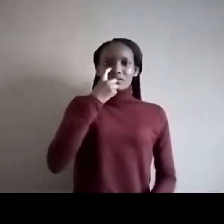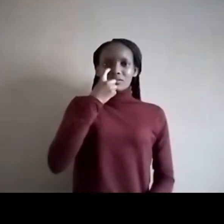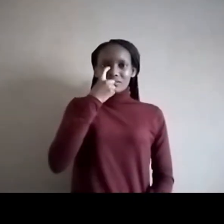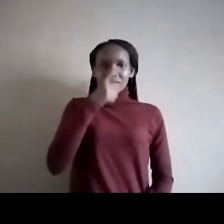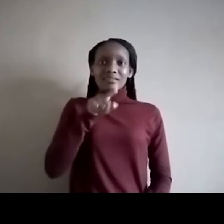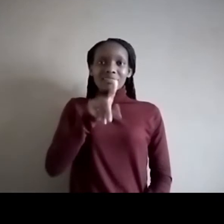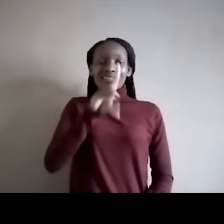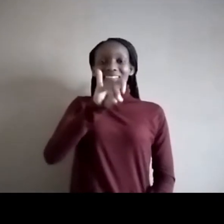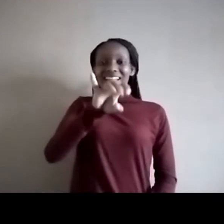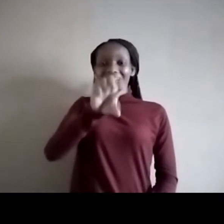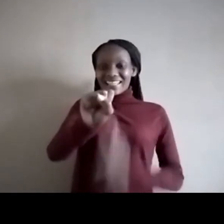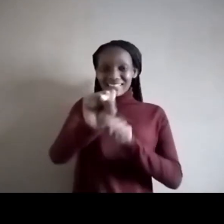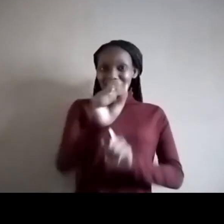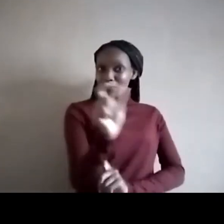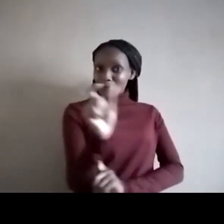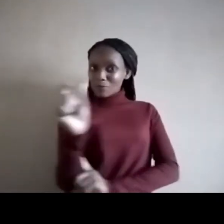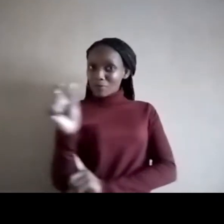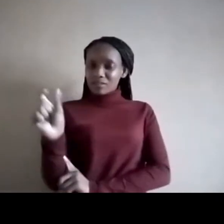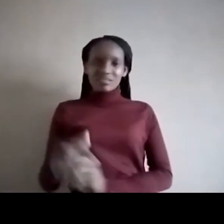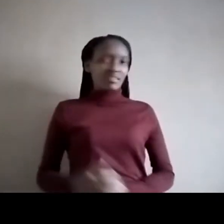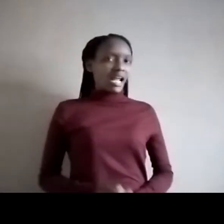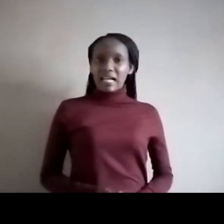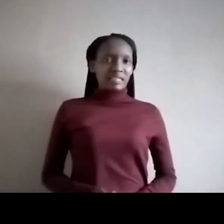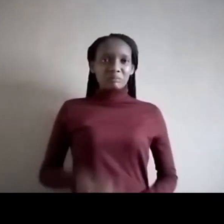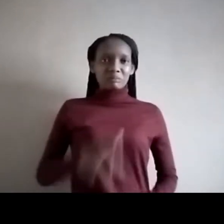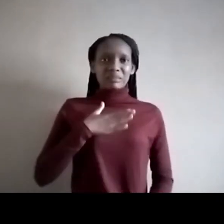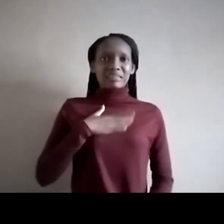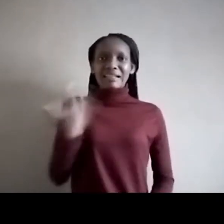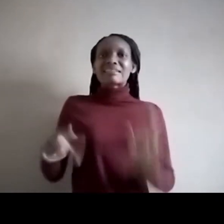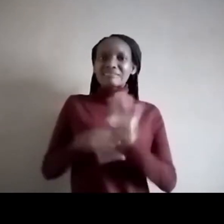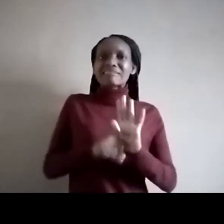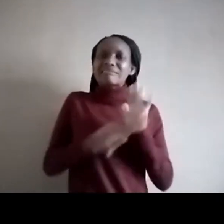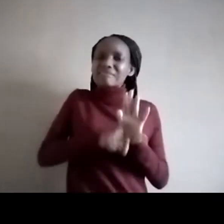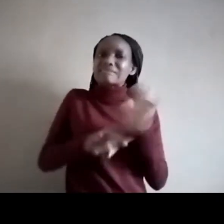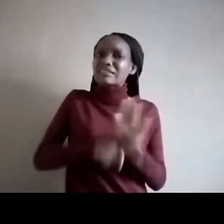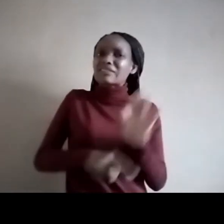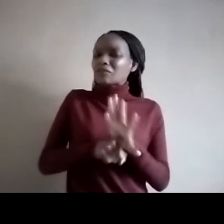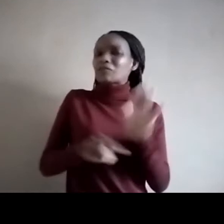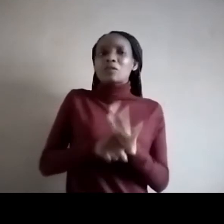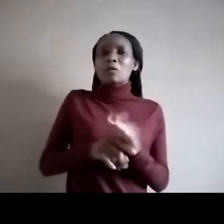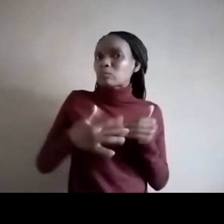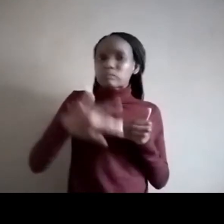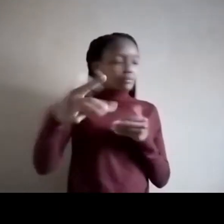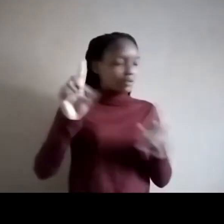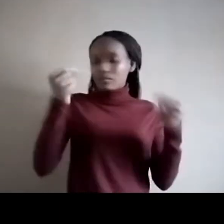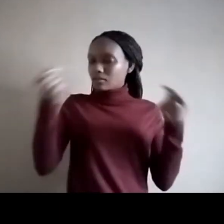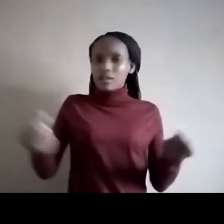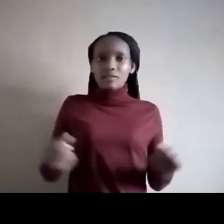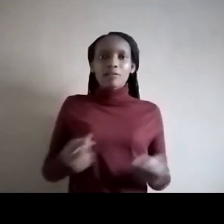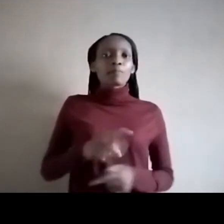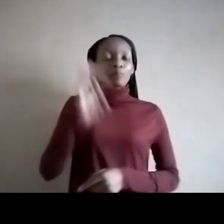-bubbles. A lot is not going to happen to take you forward. I remember one day set for